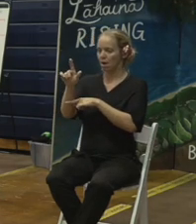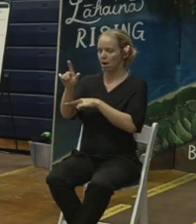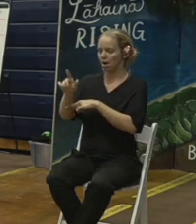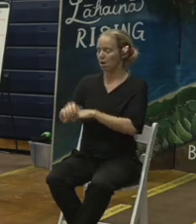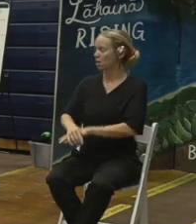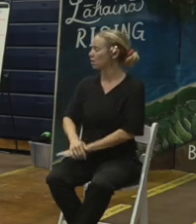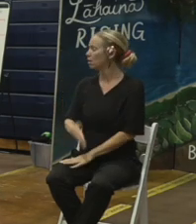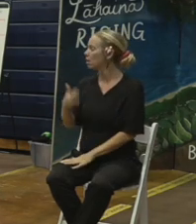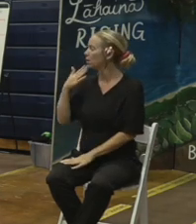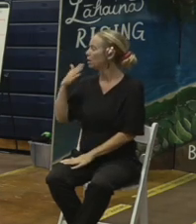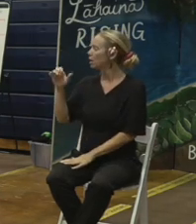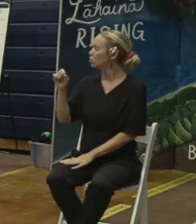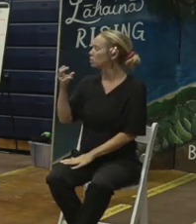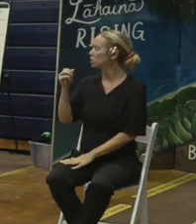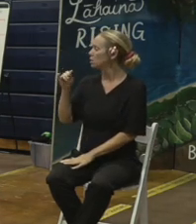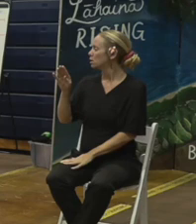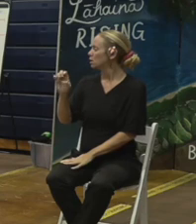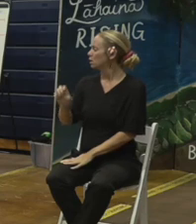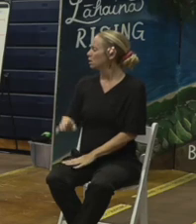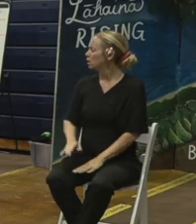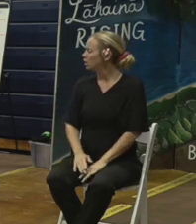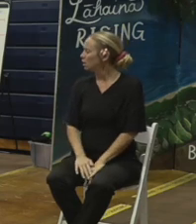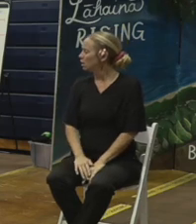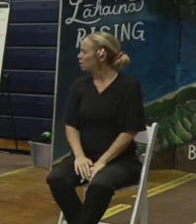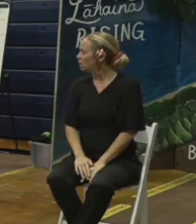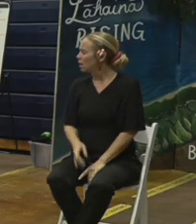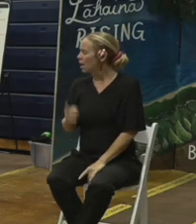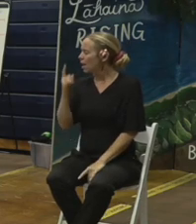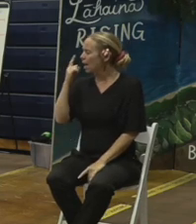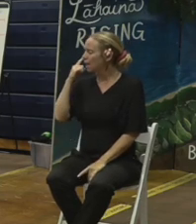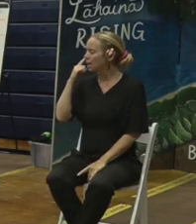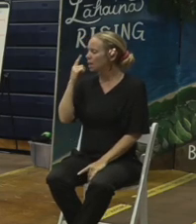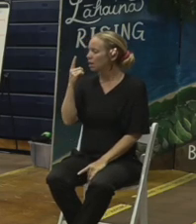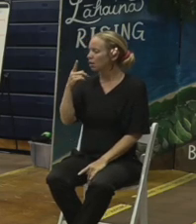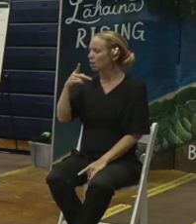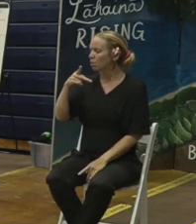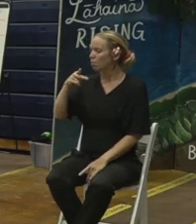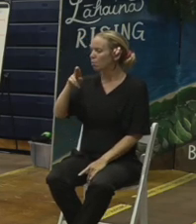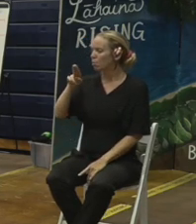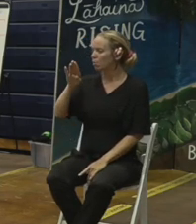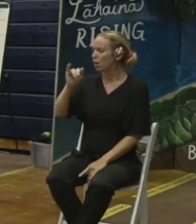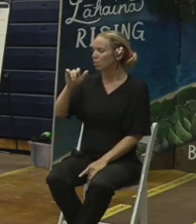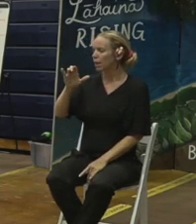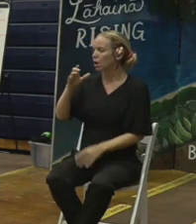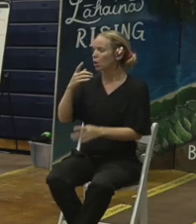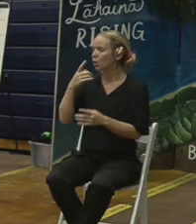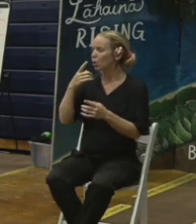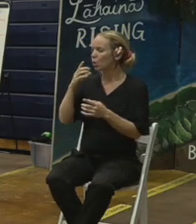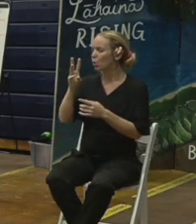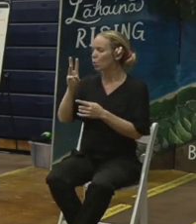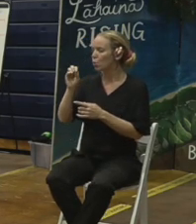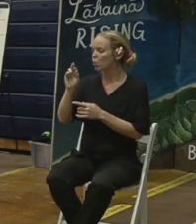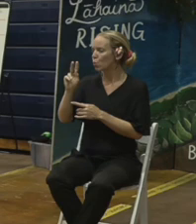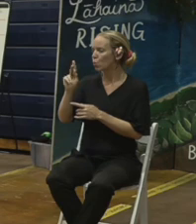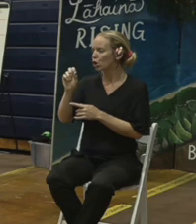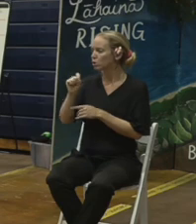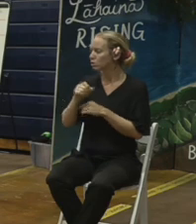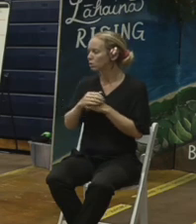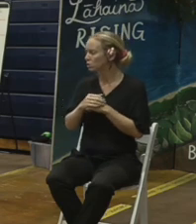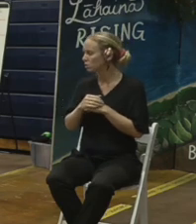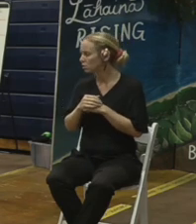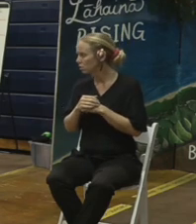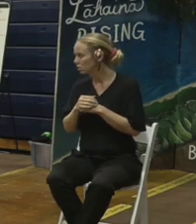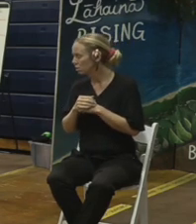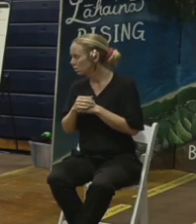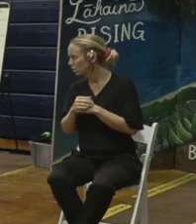thank you Shane I'm not sure this is public works what are we going to do for people who are living in their homes but have